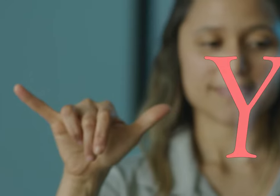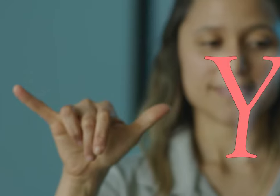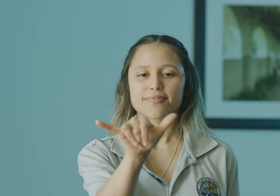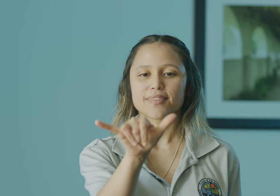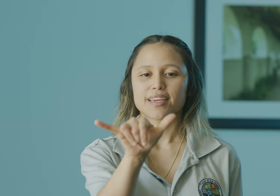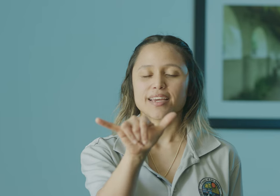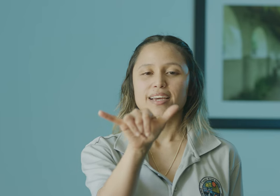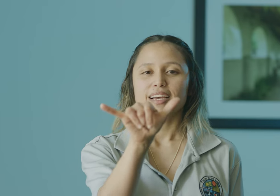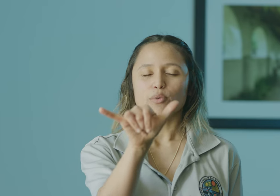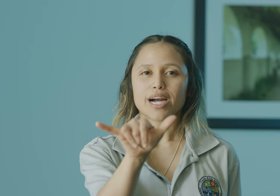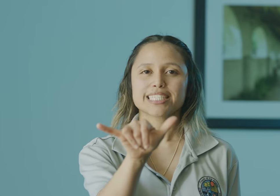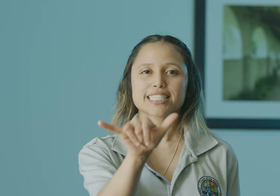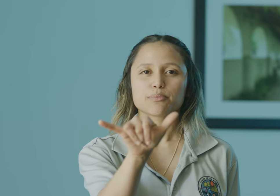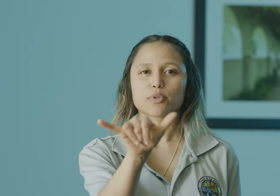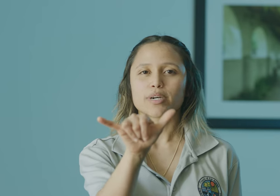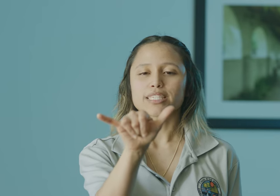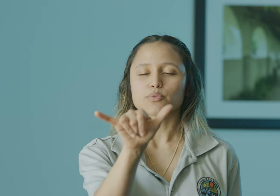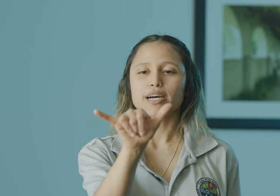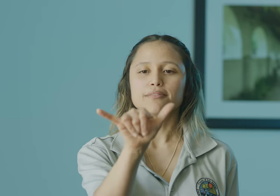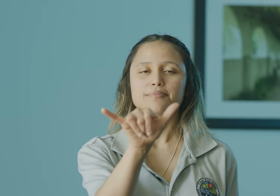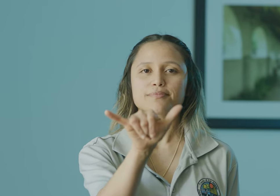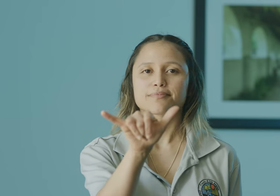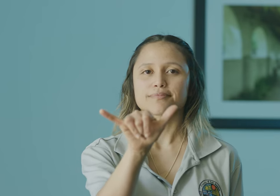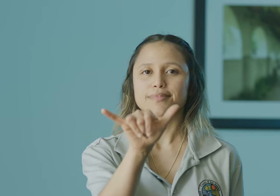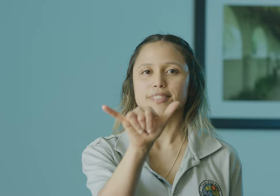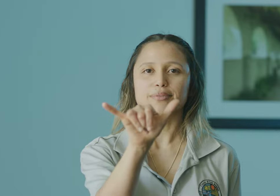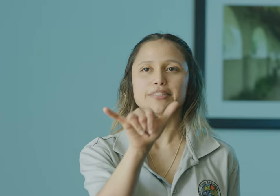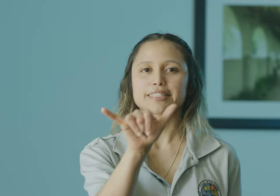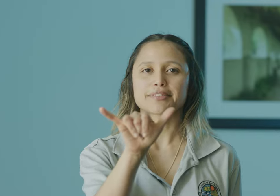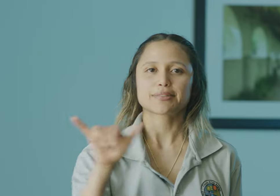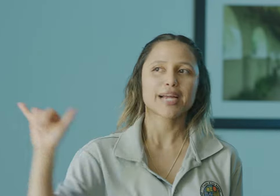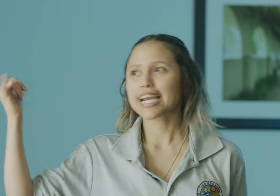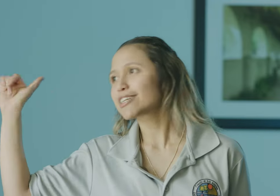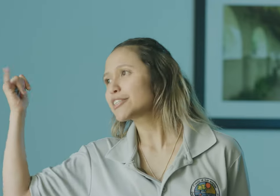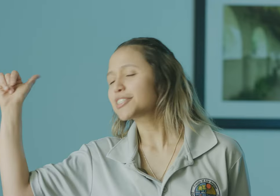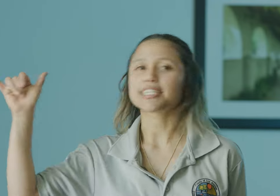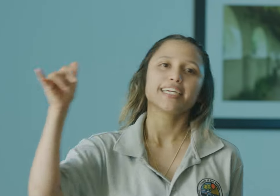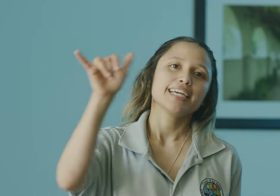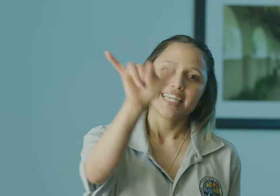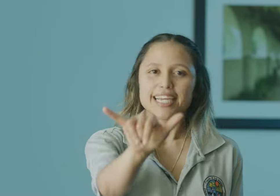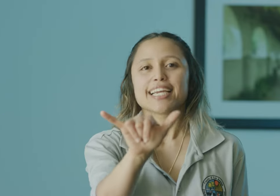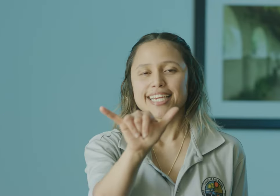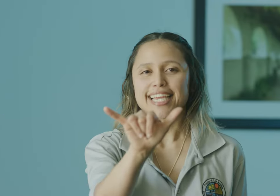Y. Y is a simple one as well. We use it for a radical or yeah.